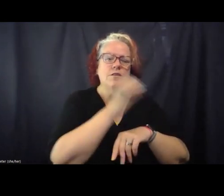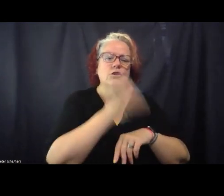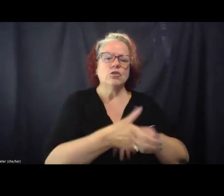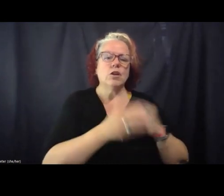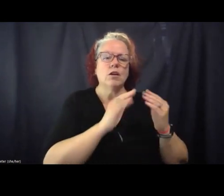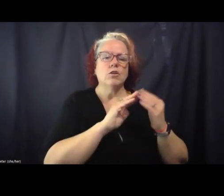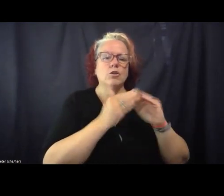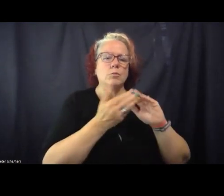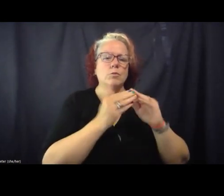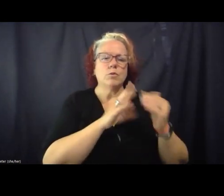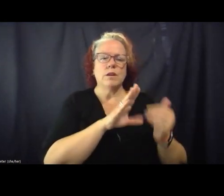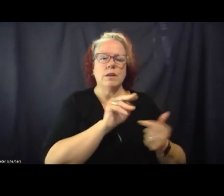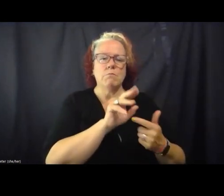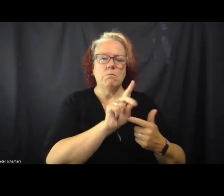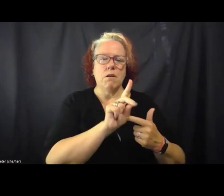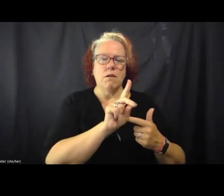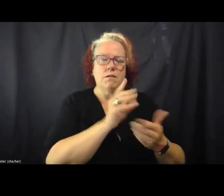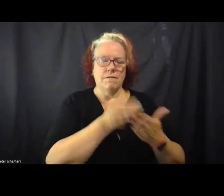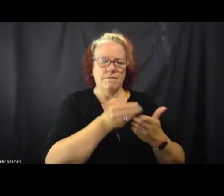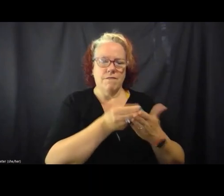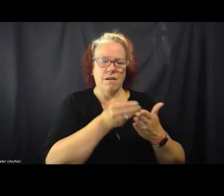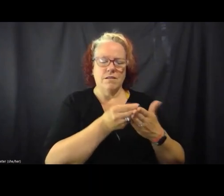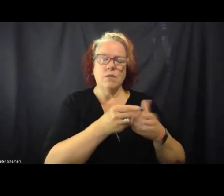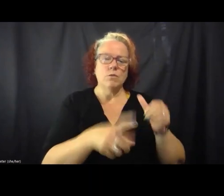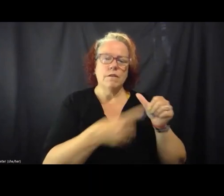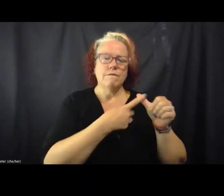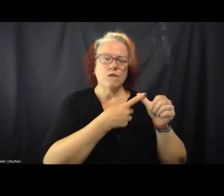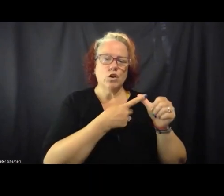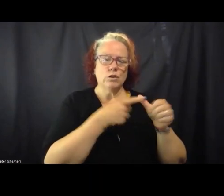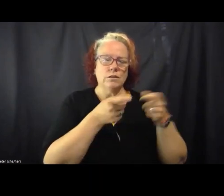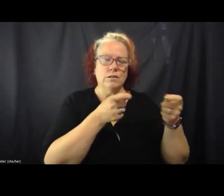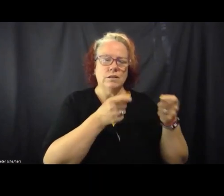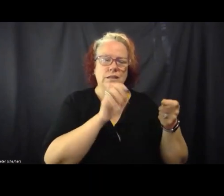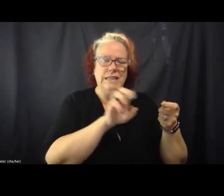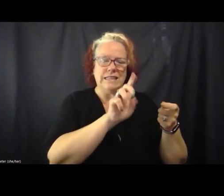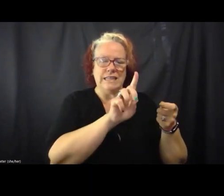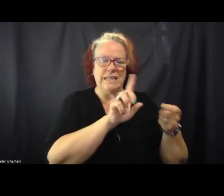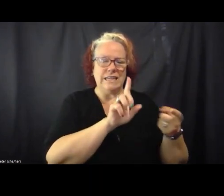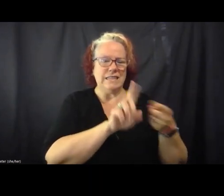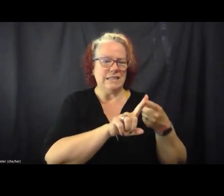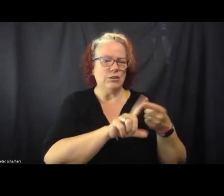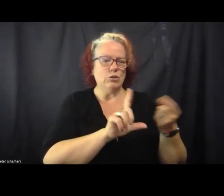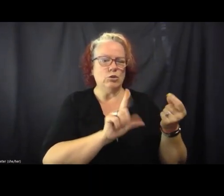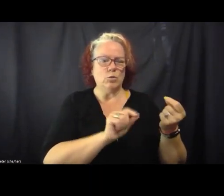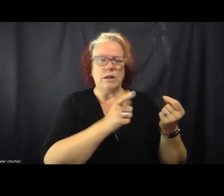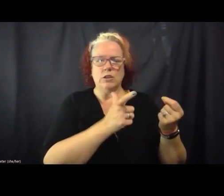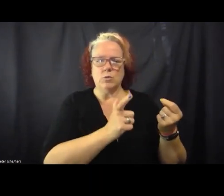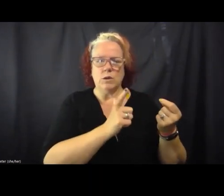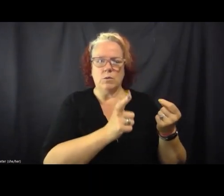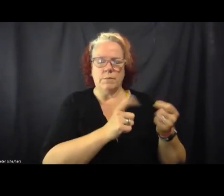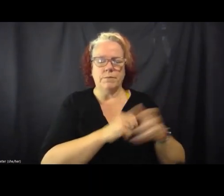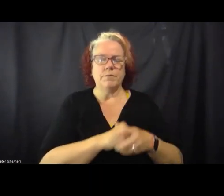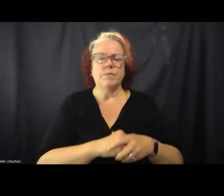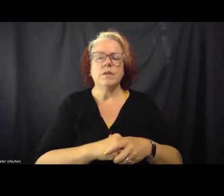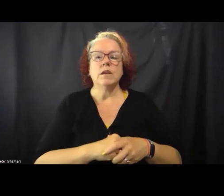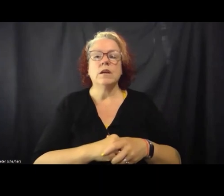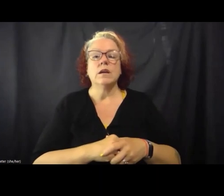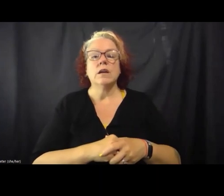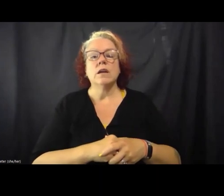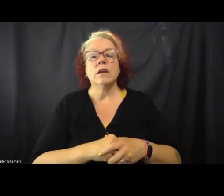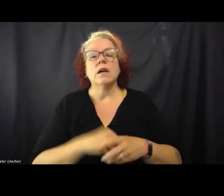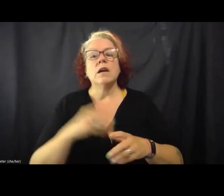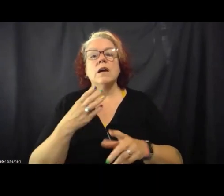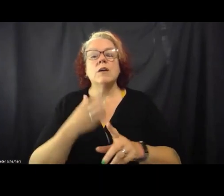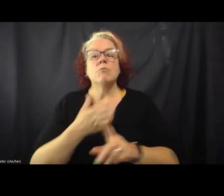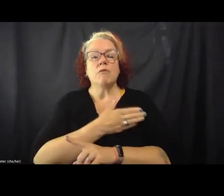Bond Fund and served as its first executive director until early 2021. Before joining the